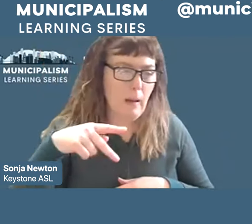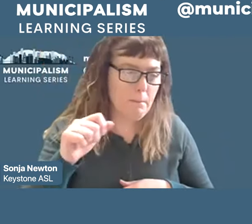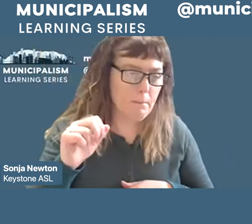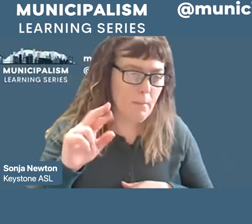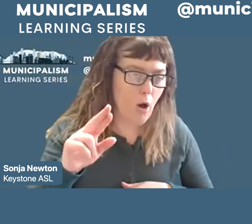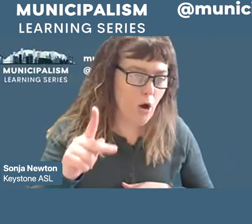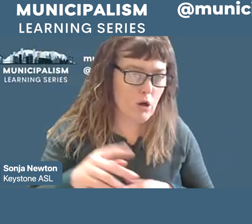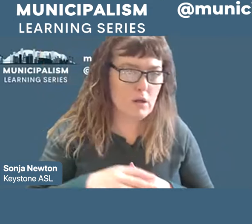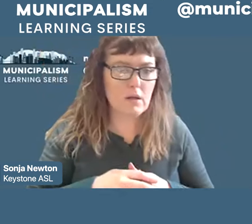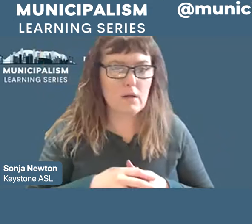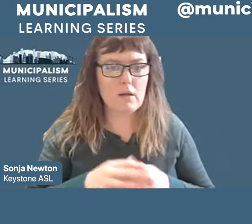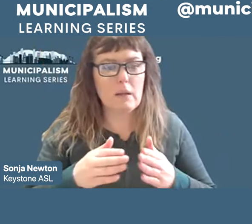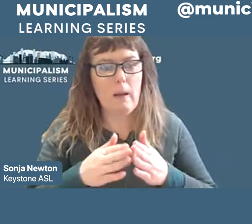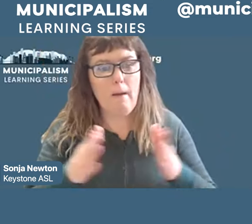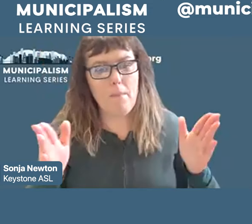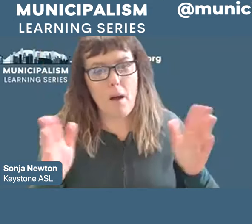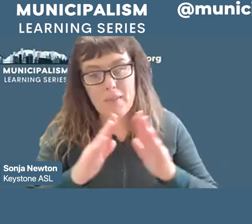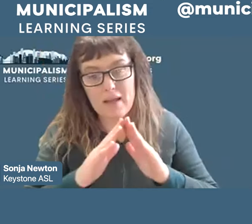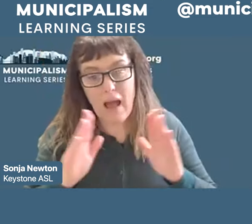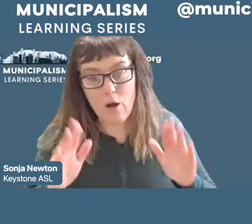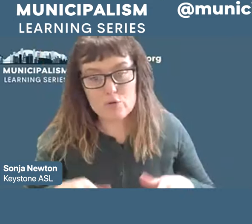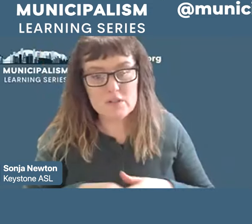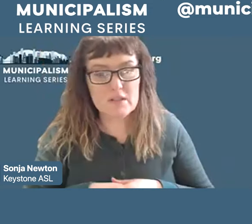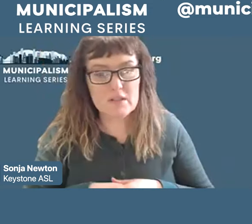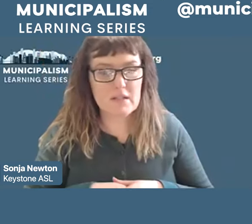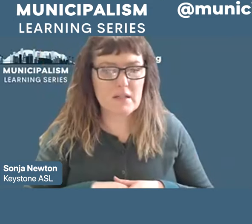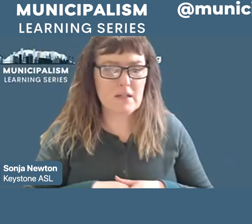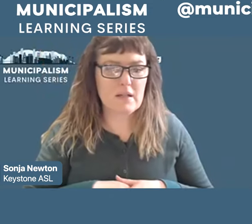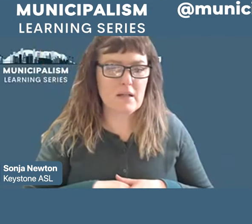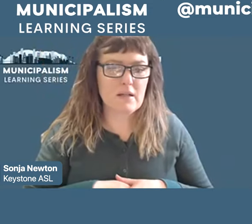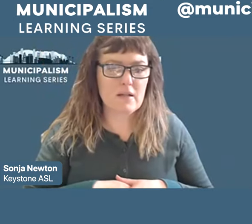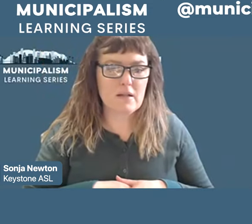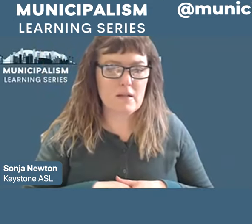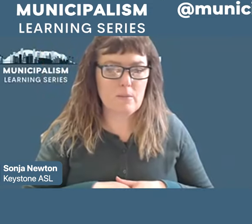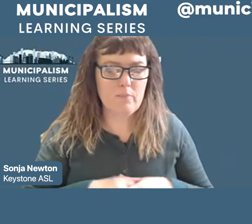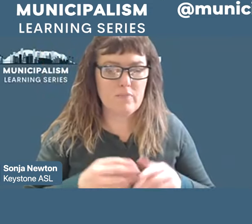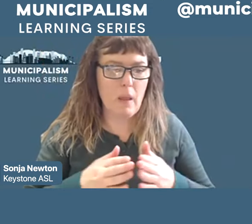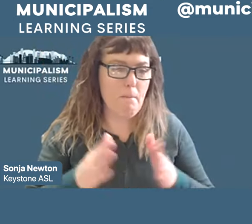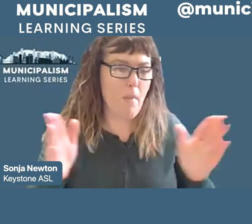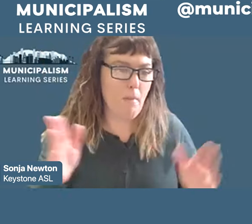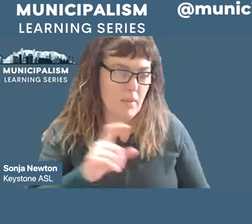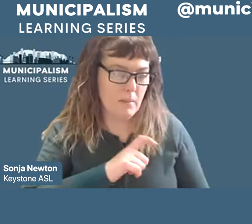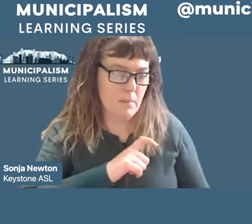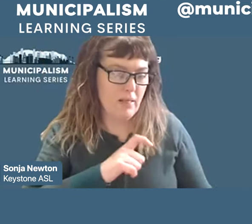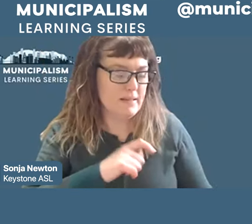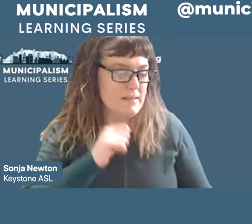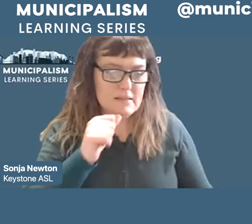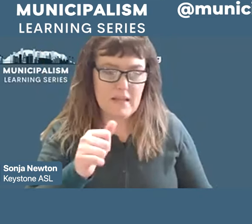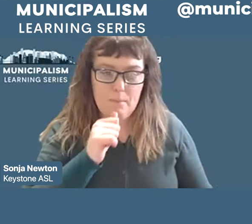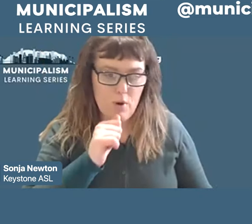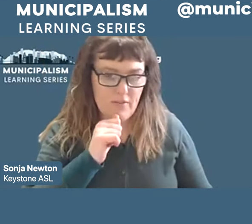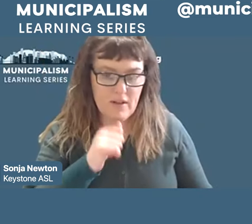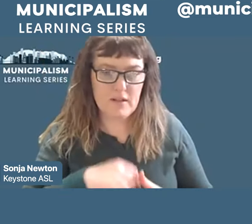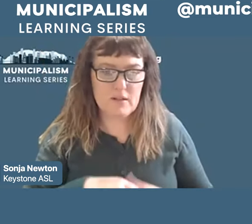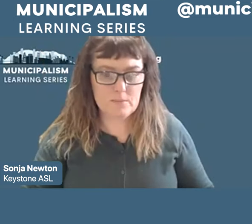housing, public health services, and public, not private, police, who we must hold accountable